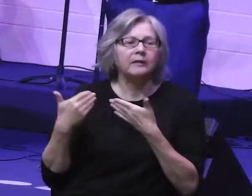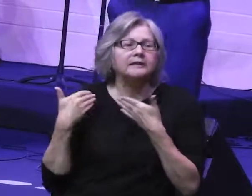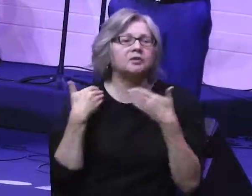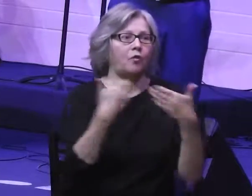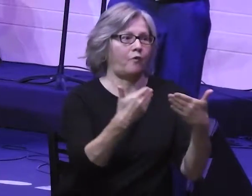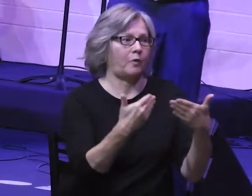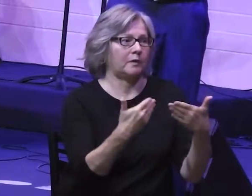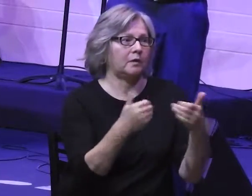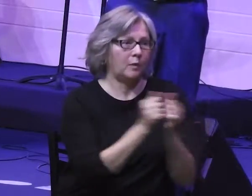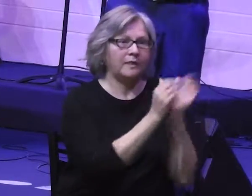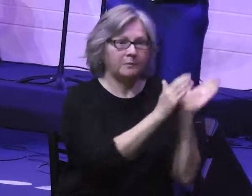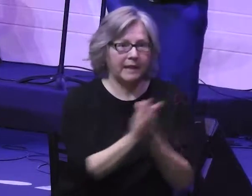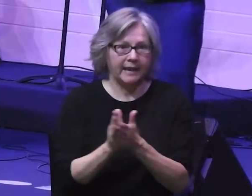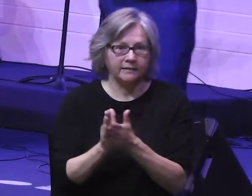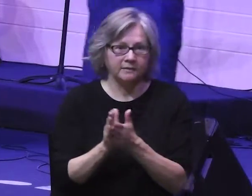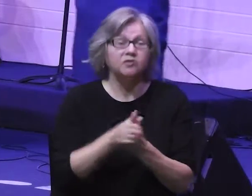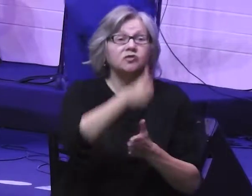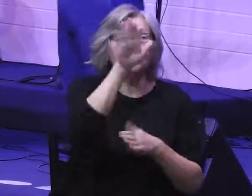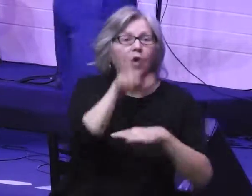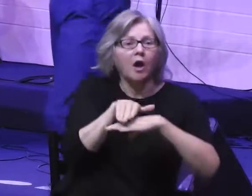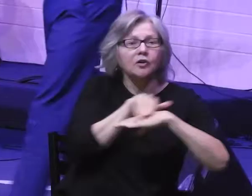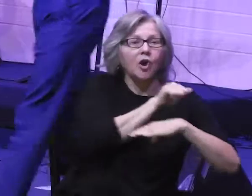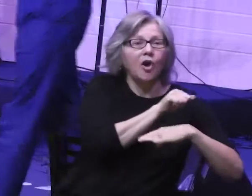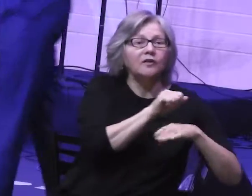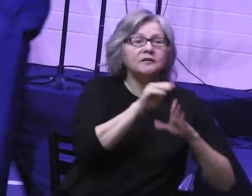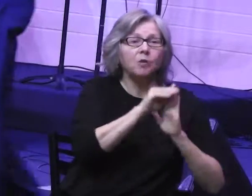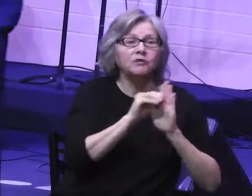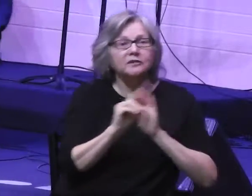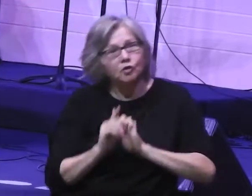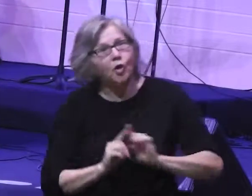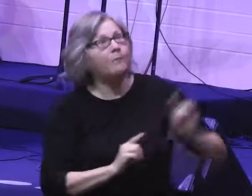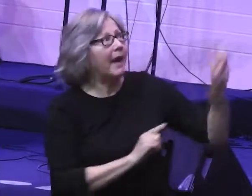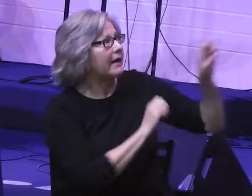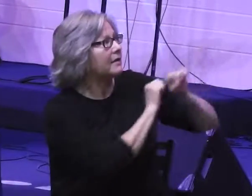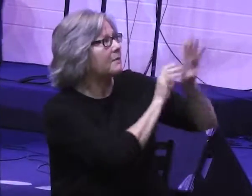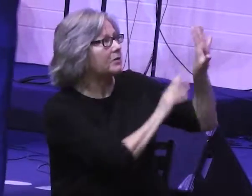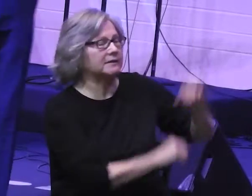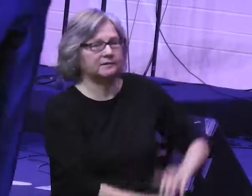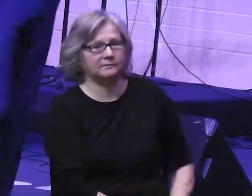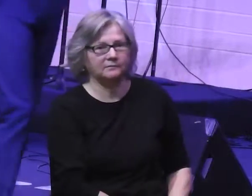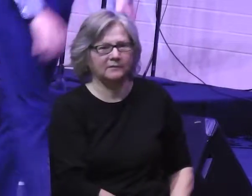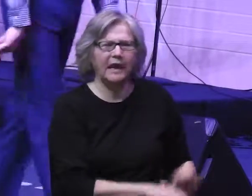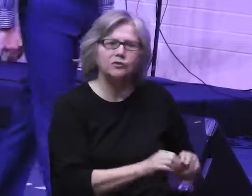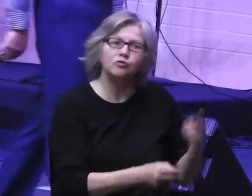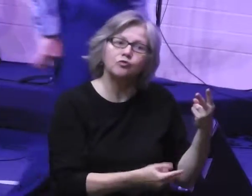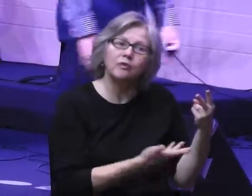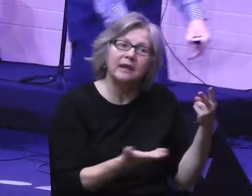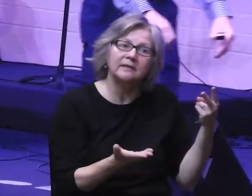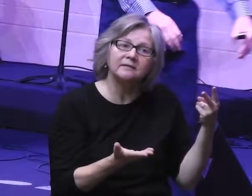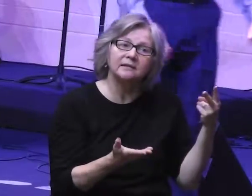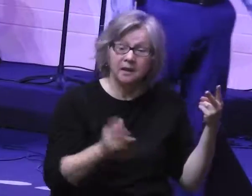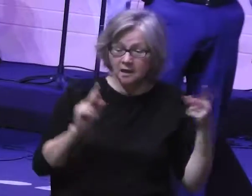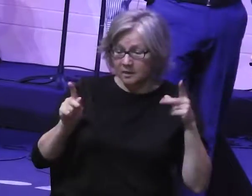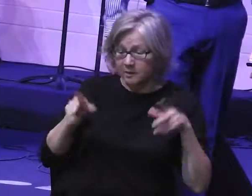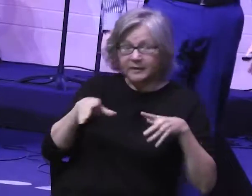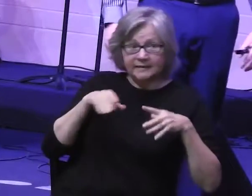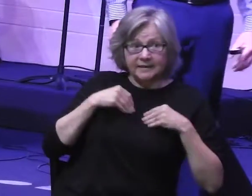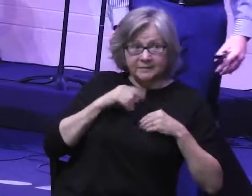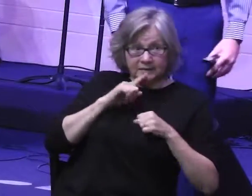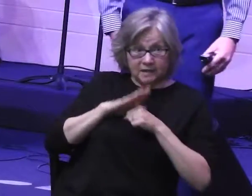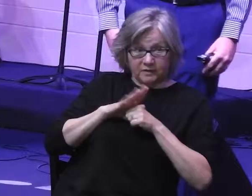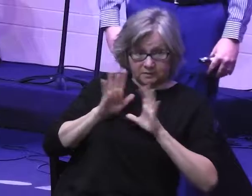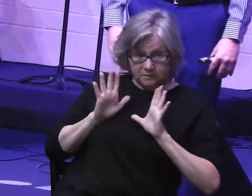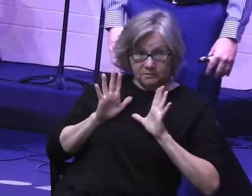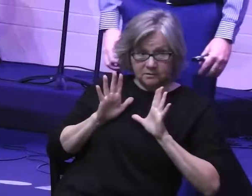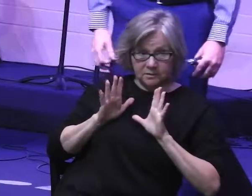let's move on with the plan. So, He calls Moses back up the mountain again, and He's going to do two things. Now that they've accepted the covenant,